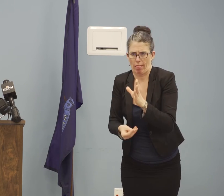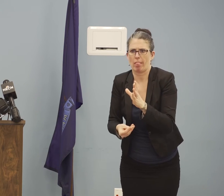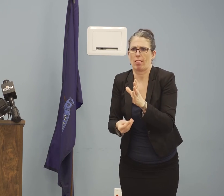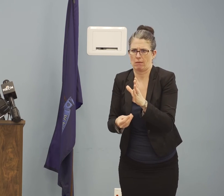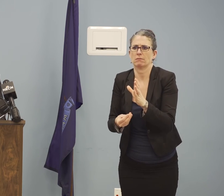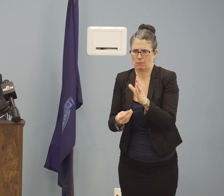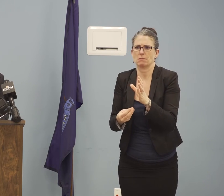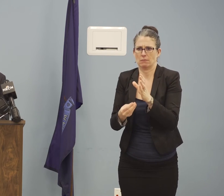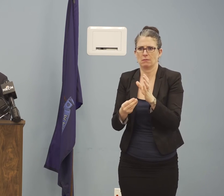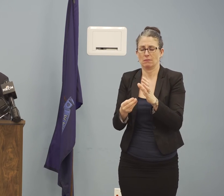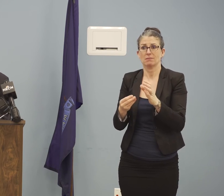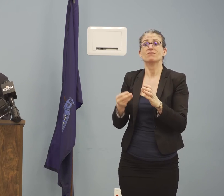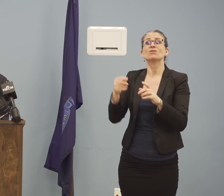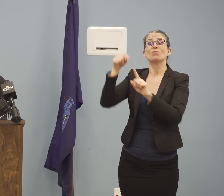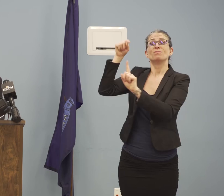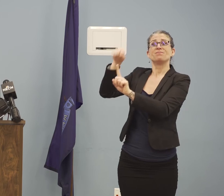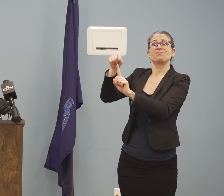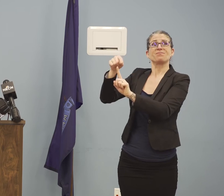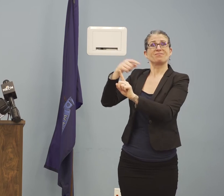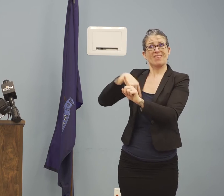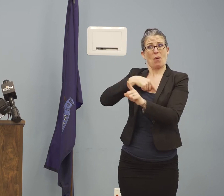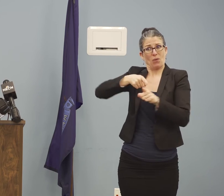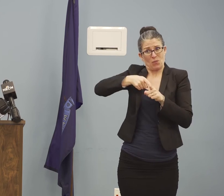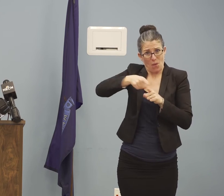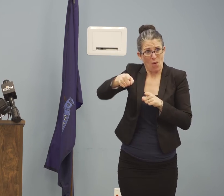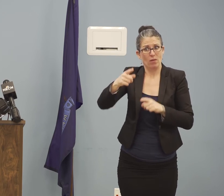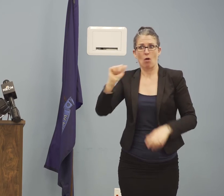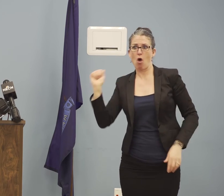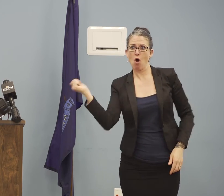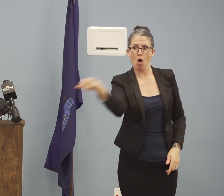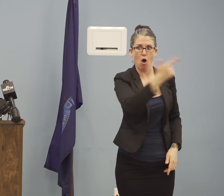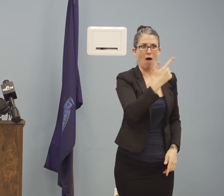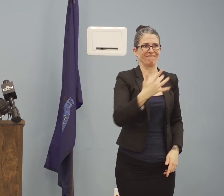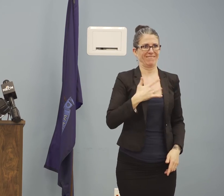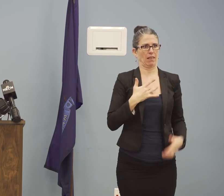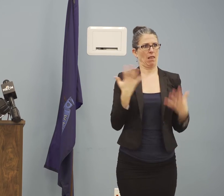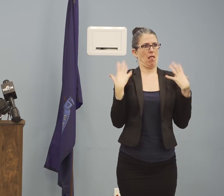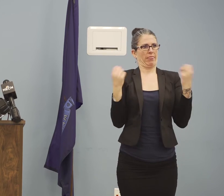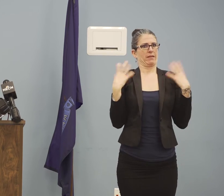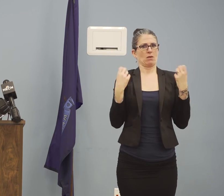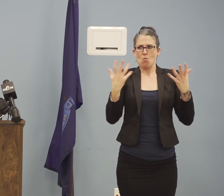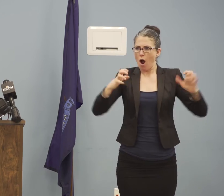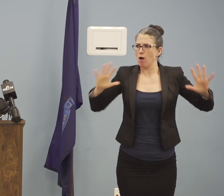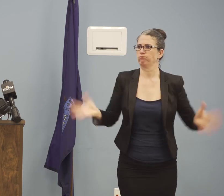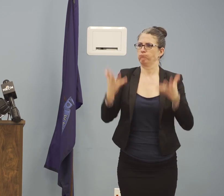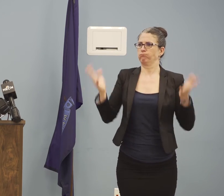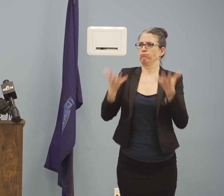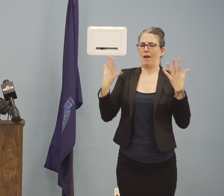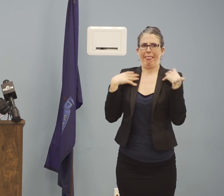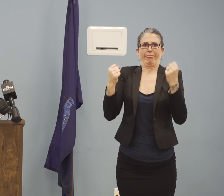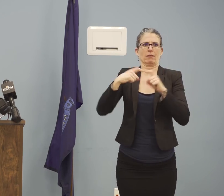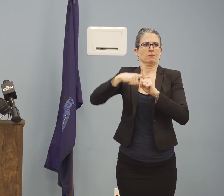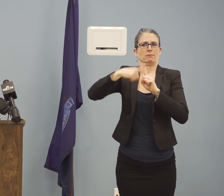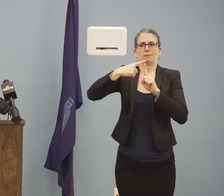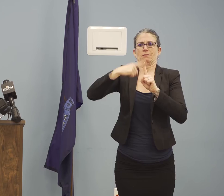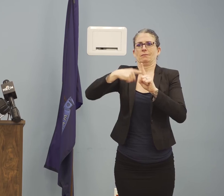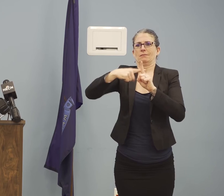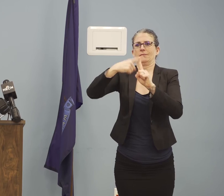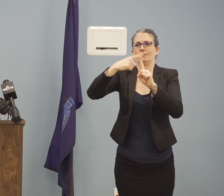I was heartened that we now have our first recovered case, especially as it was something we discussed yesterday.